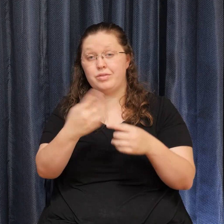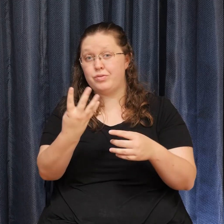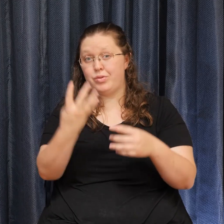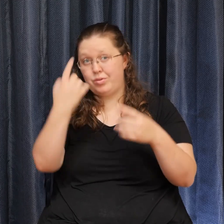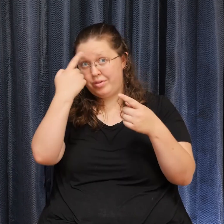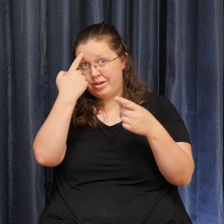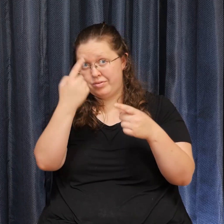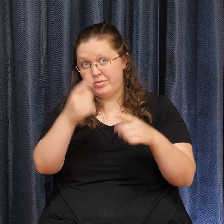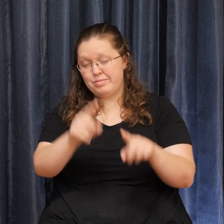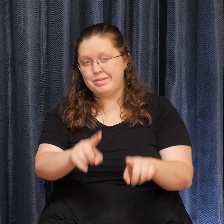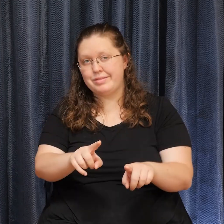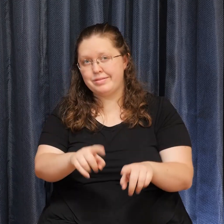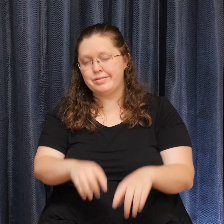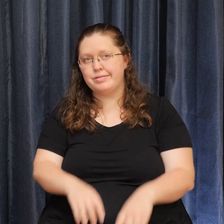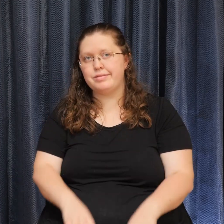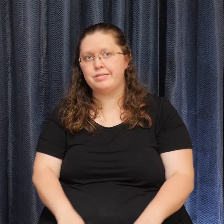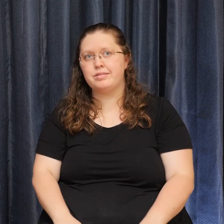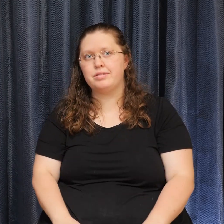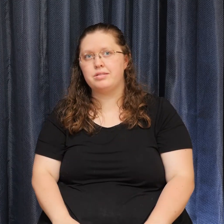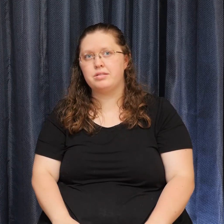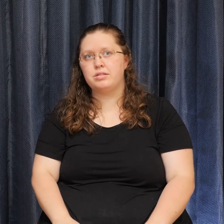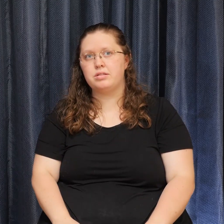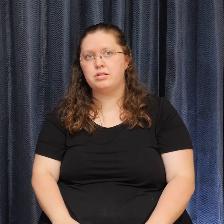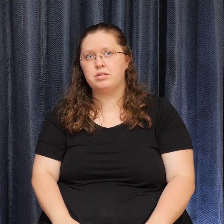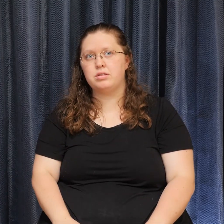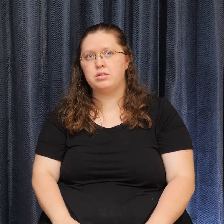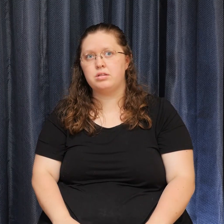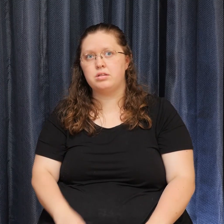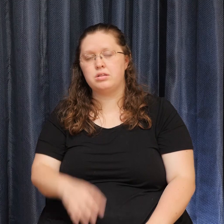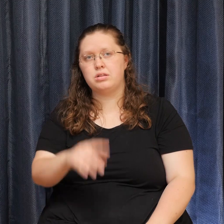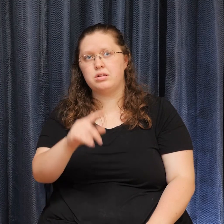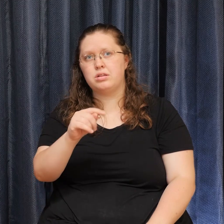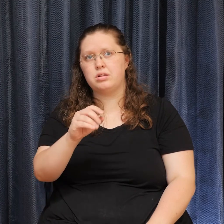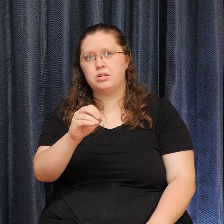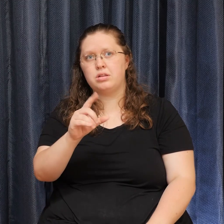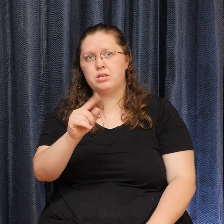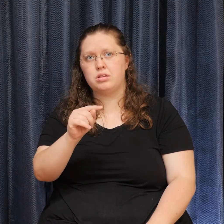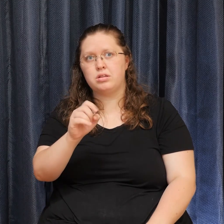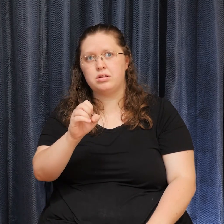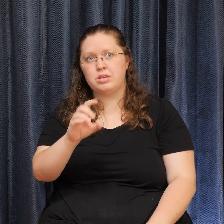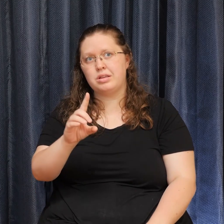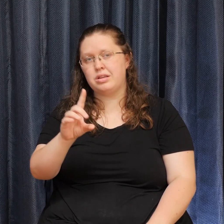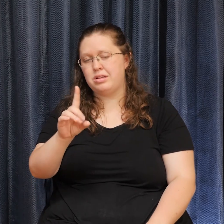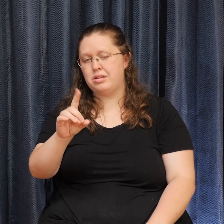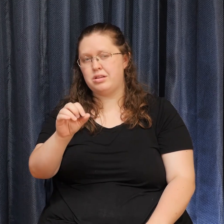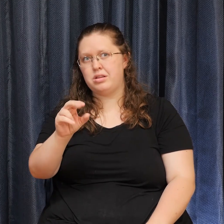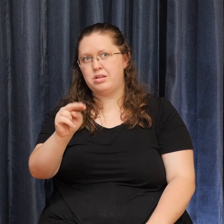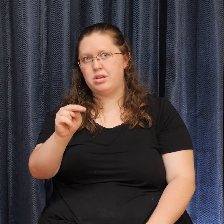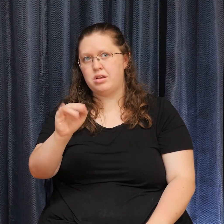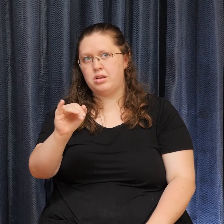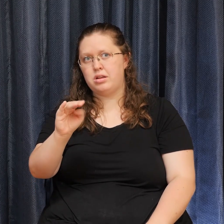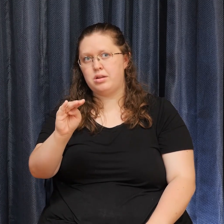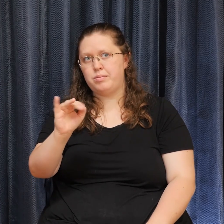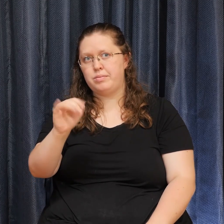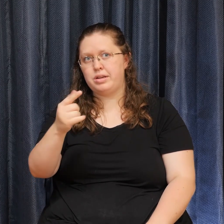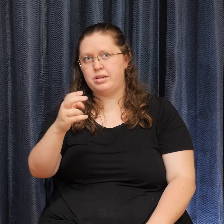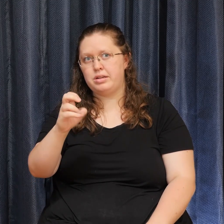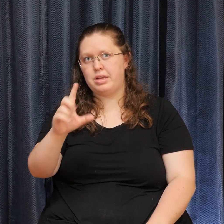Toltec Don Miguel Ruiz Leads us through these powerful